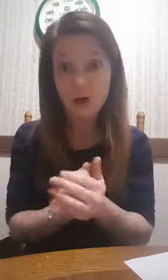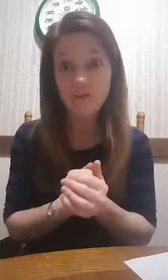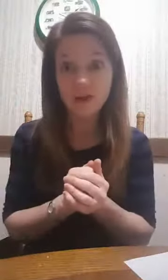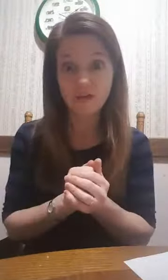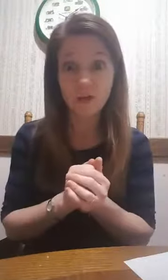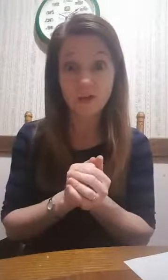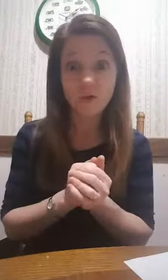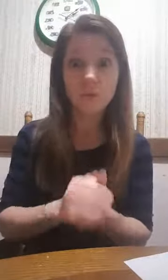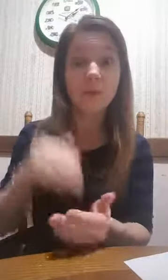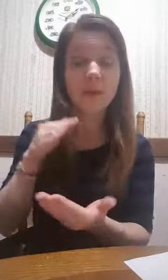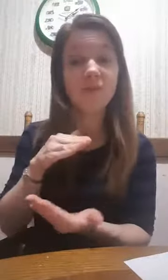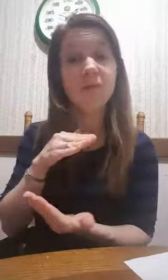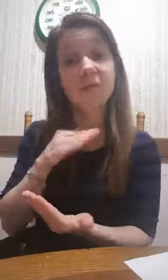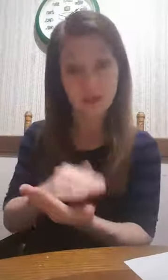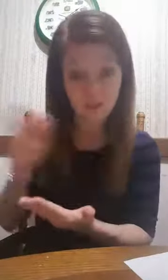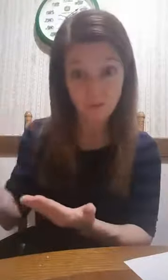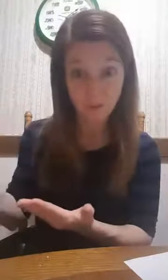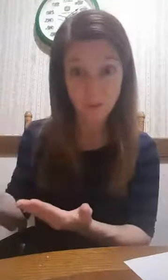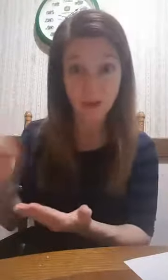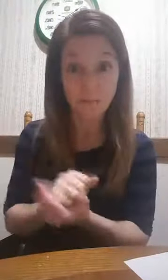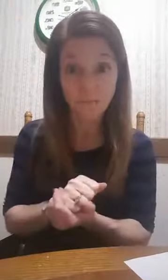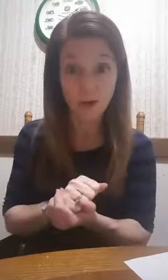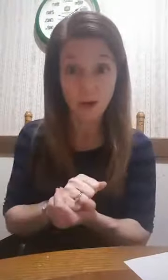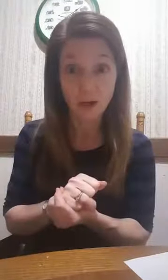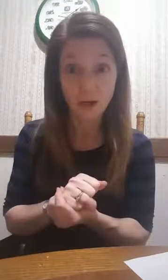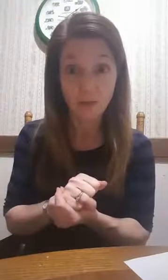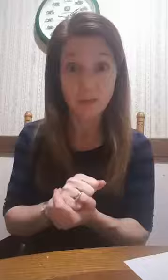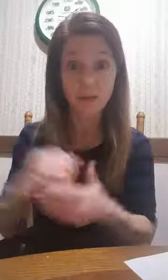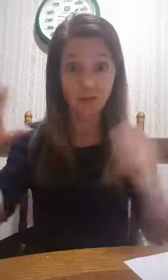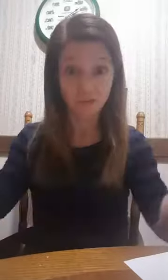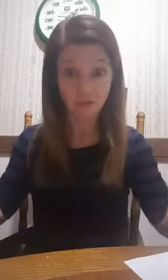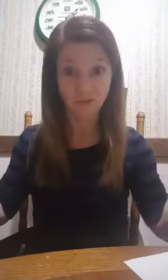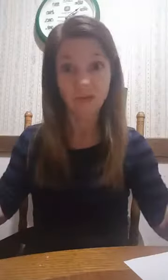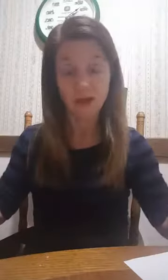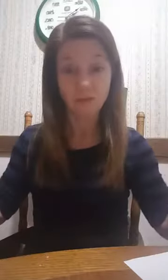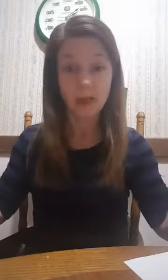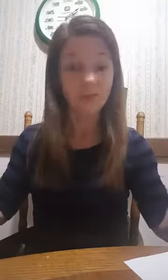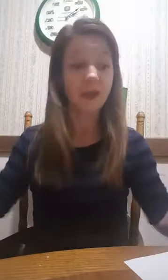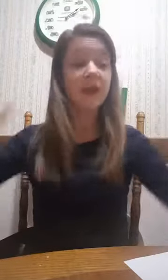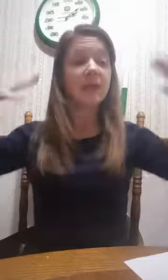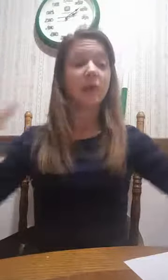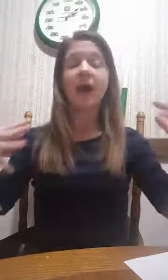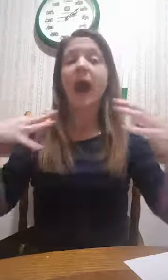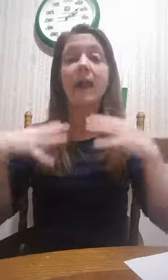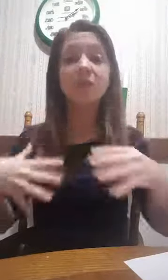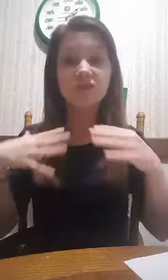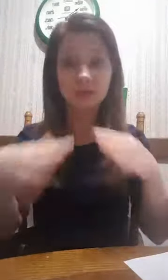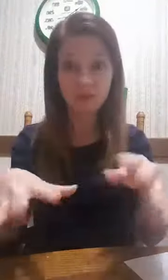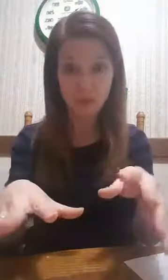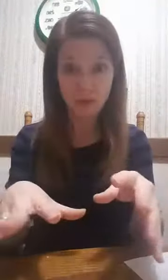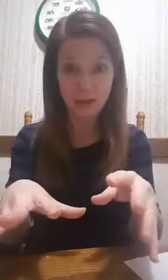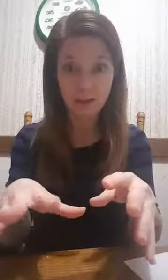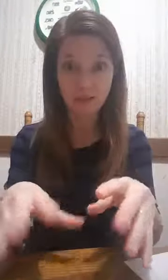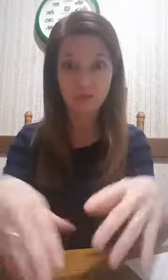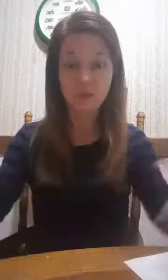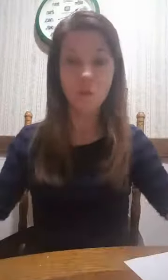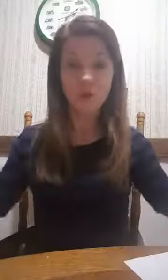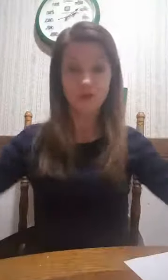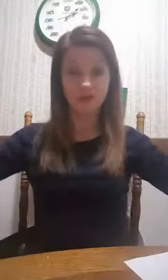going to have electronics in your room, keep them six feet from your bed. All right. Because, there's actually science behind that. Now, I am just giving you highlights. If you want the